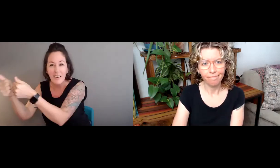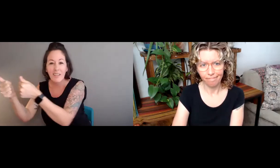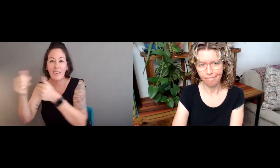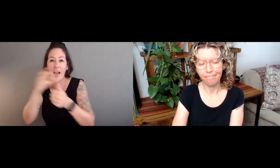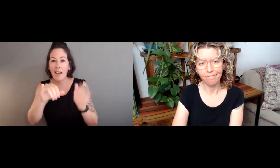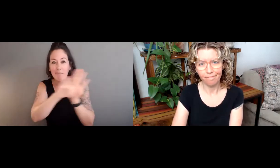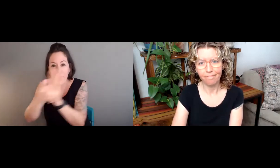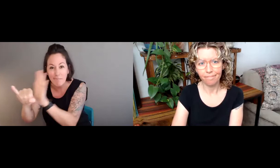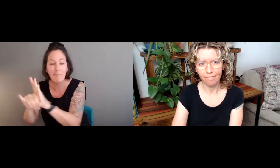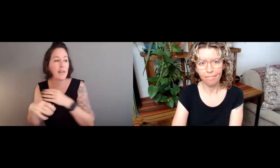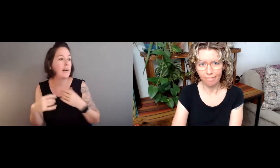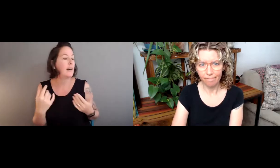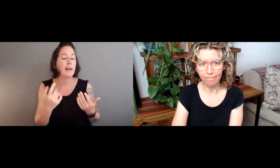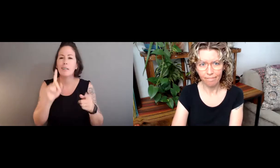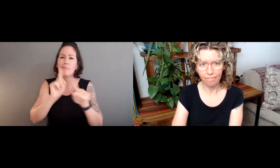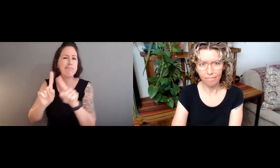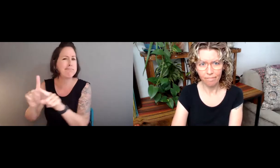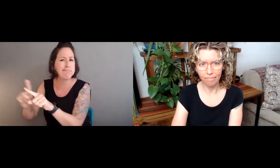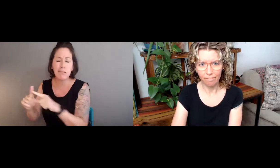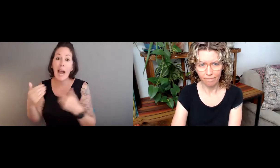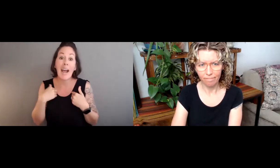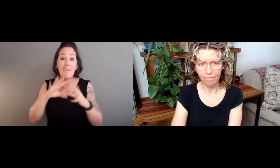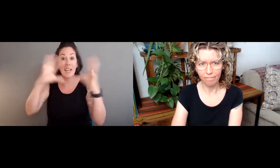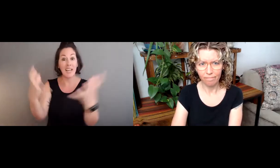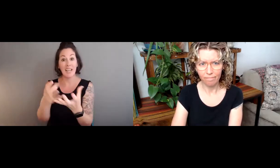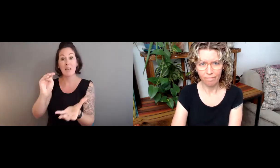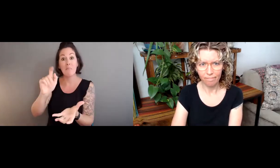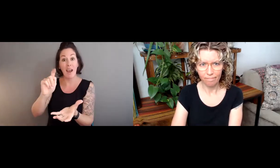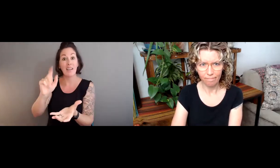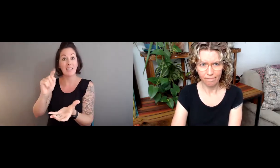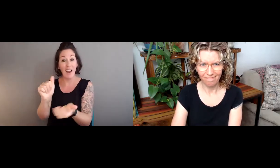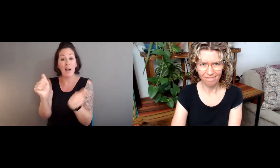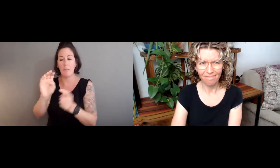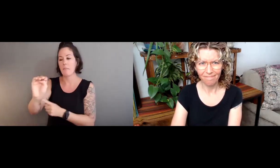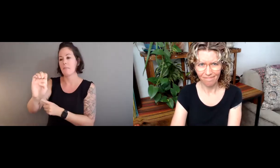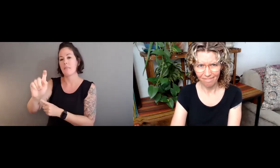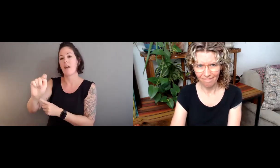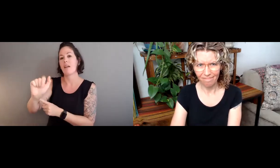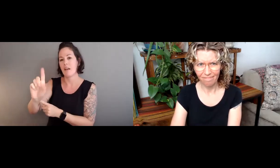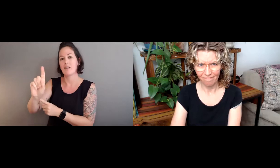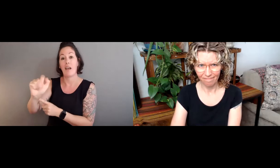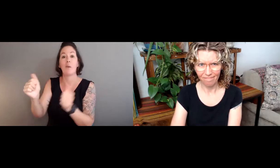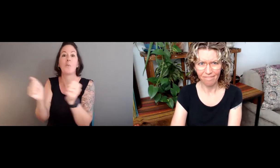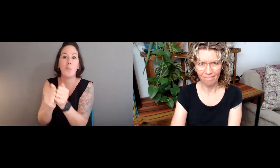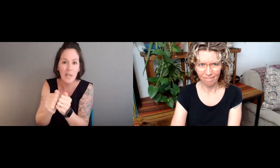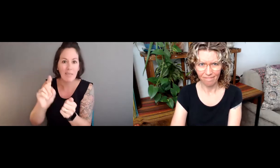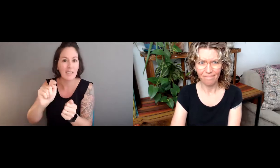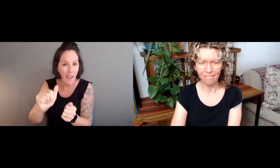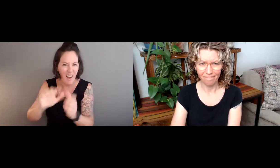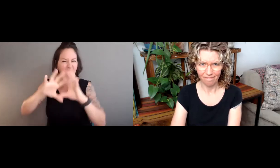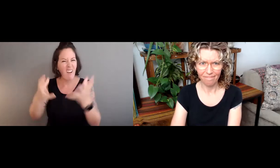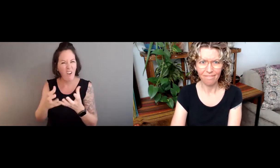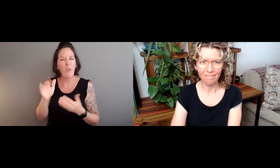Making sure that everything is granular, can be identified. And having metadata